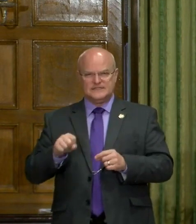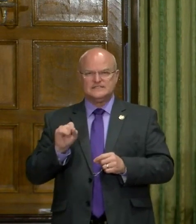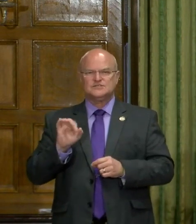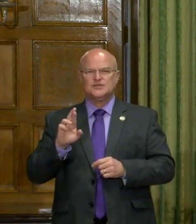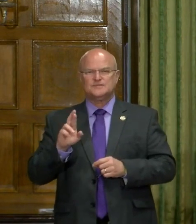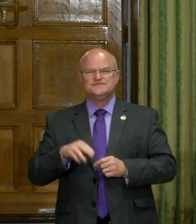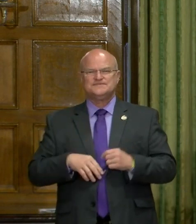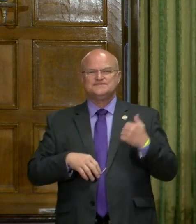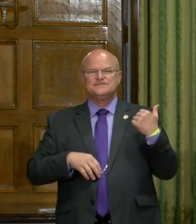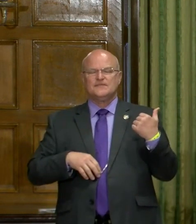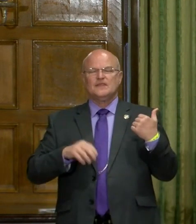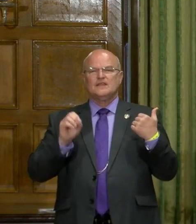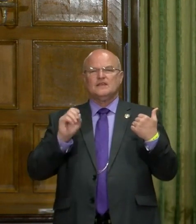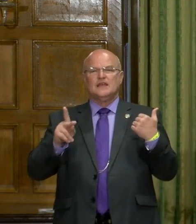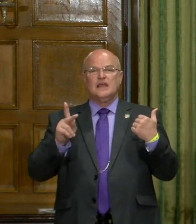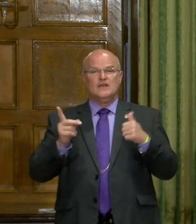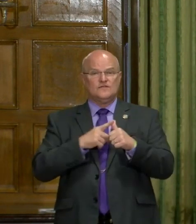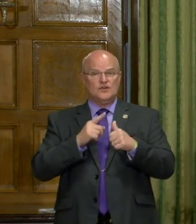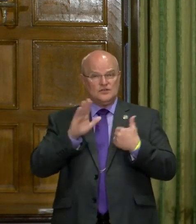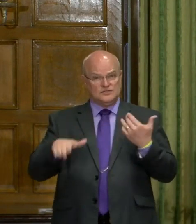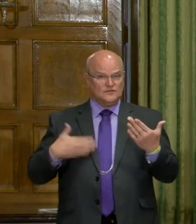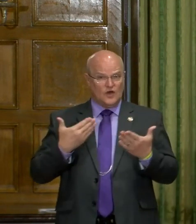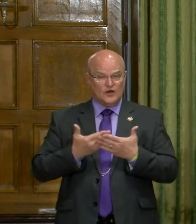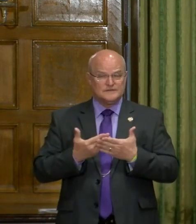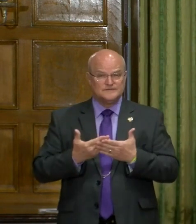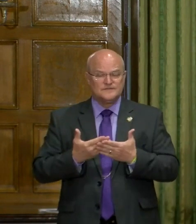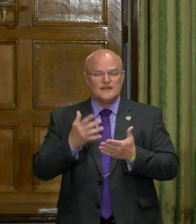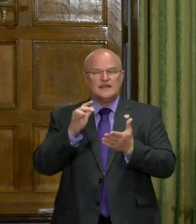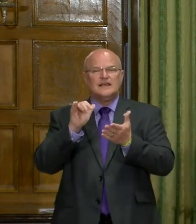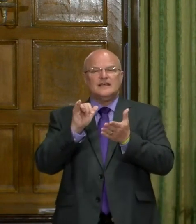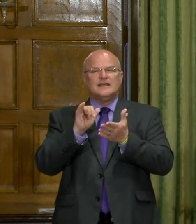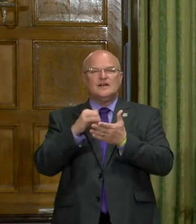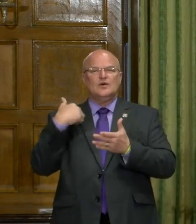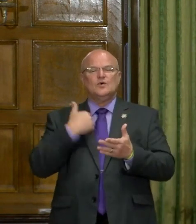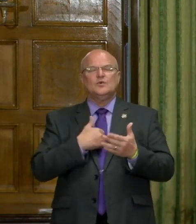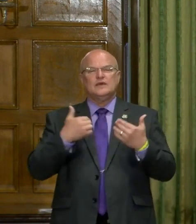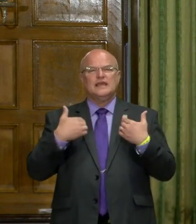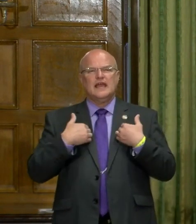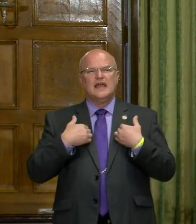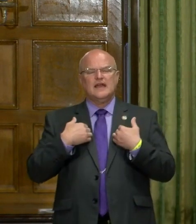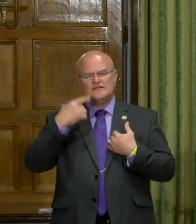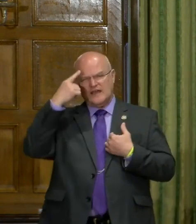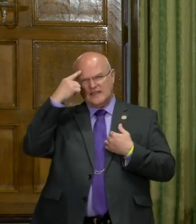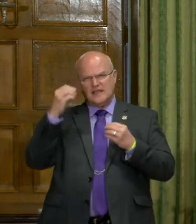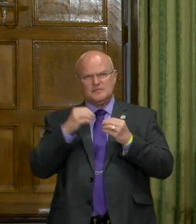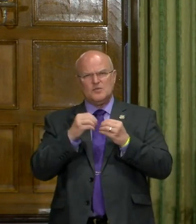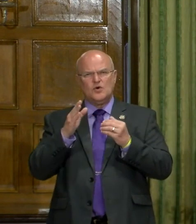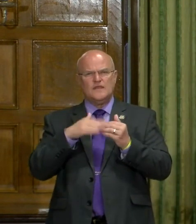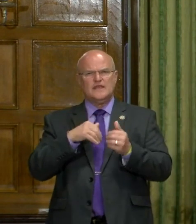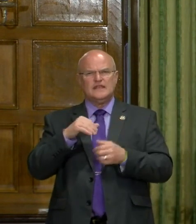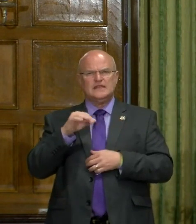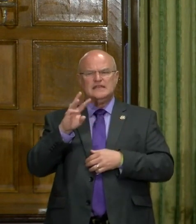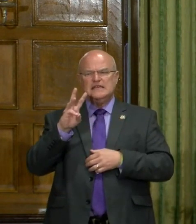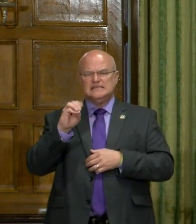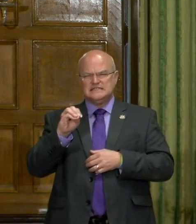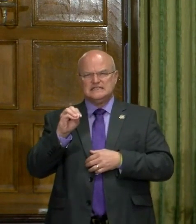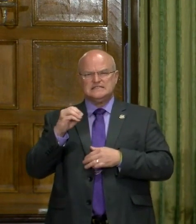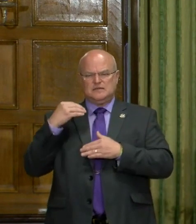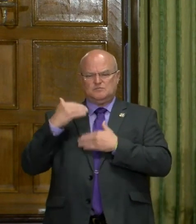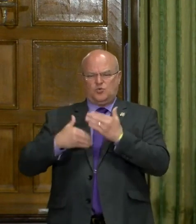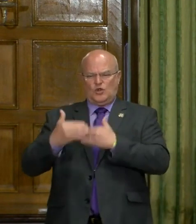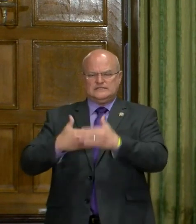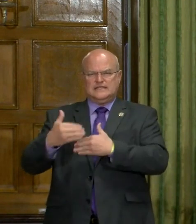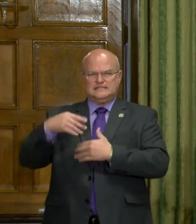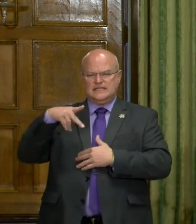Yes, sir. Uh, well, first of all, uh, the, we have, I believe it's over 60, uh, processing